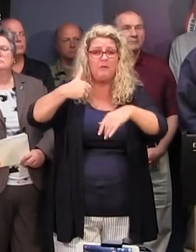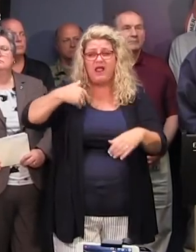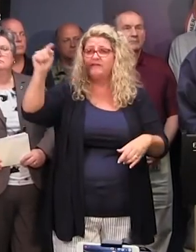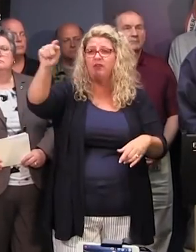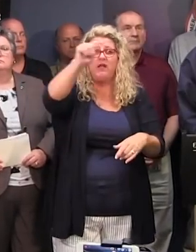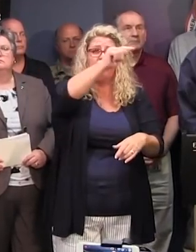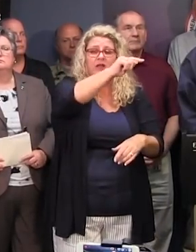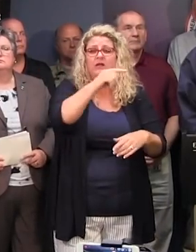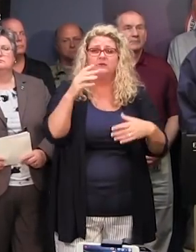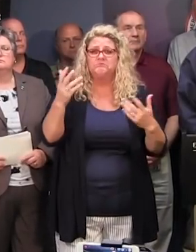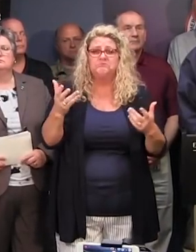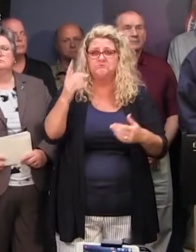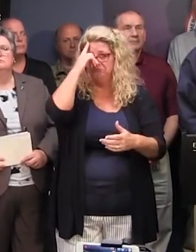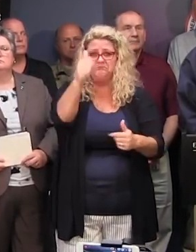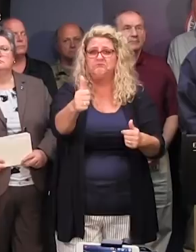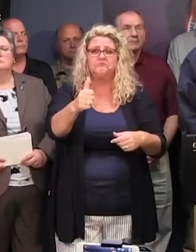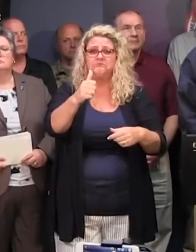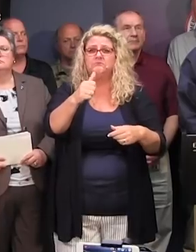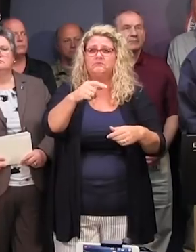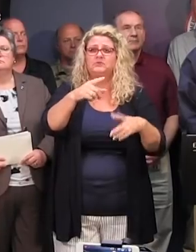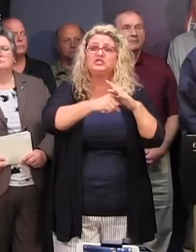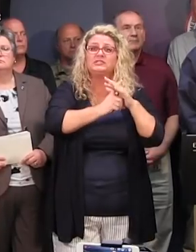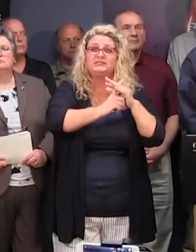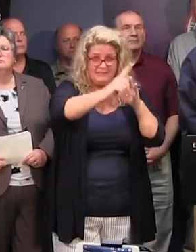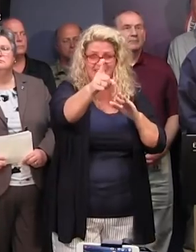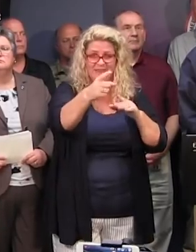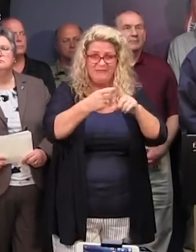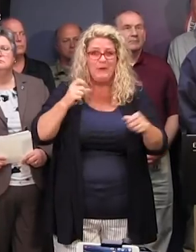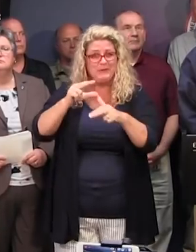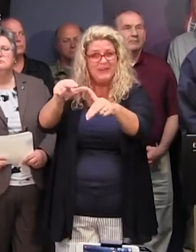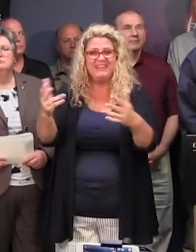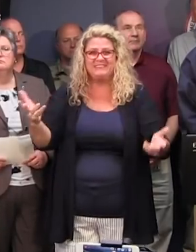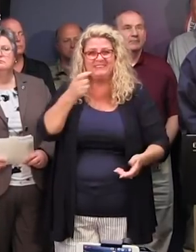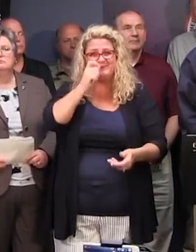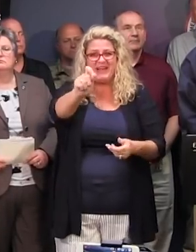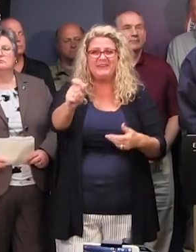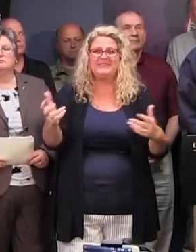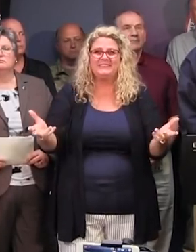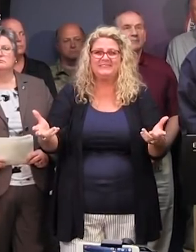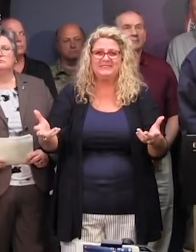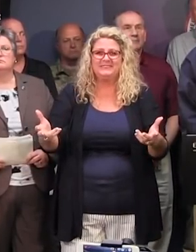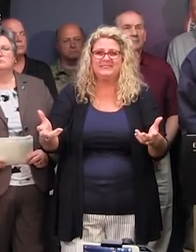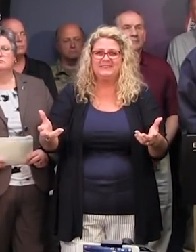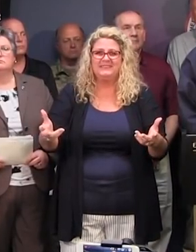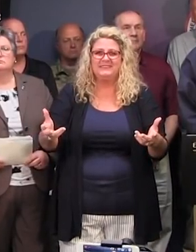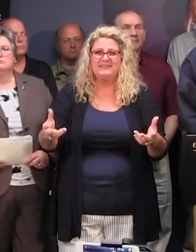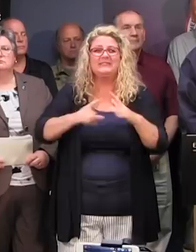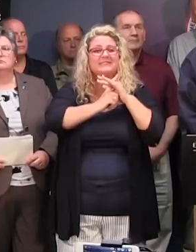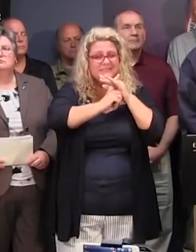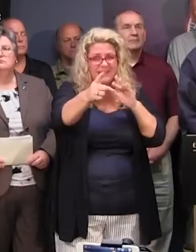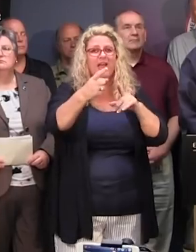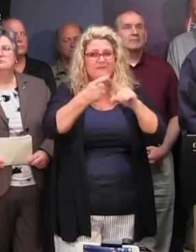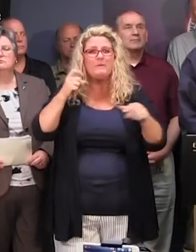the thing to do is get away from the storm. Where you go to is secondary. You've got to get away